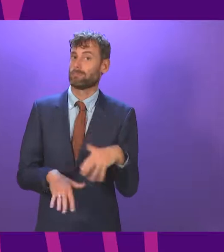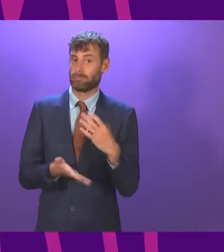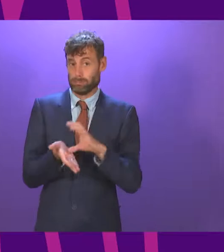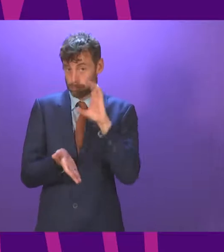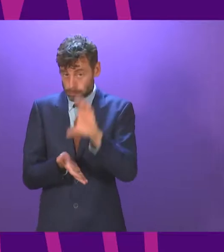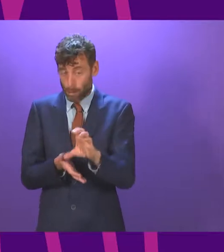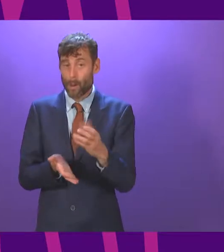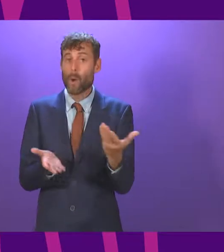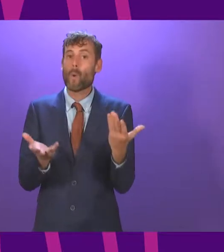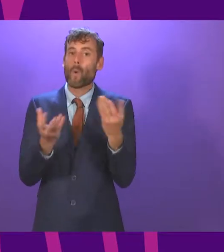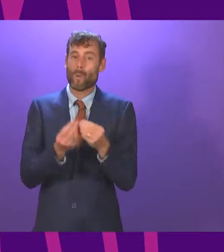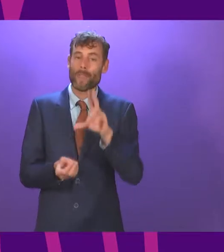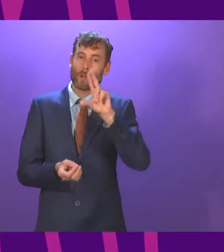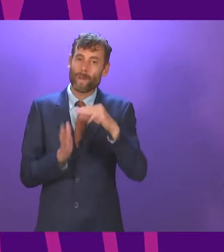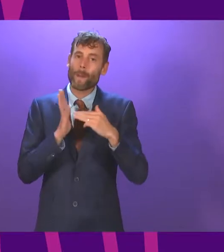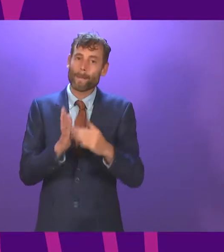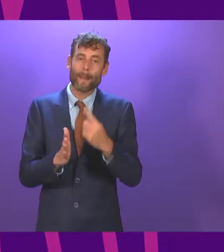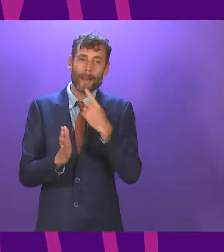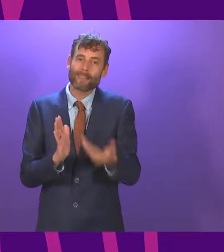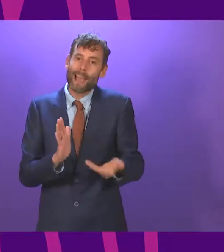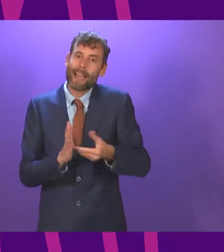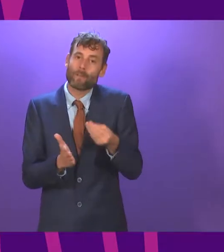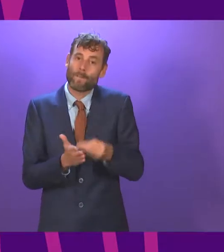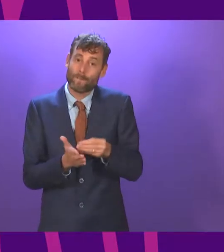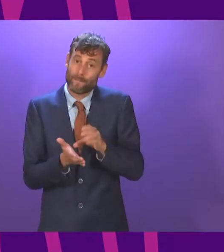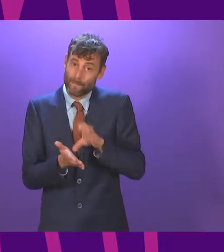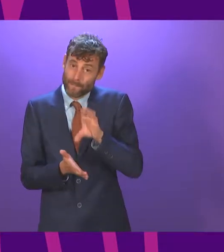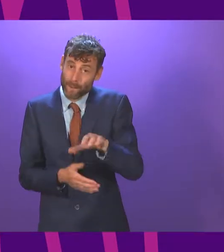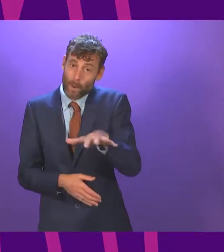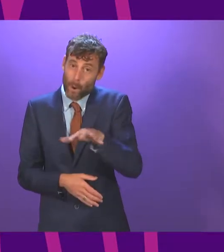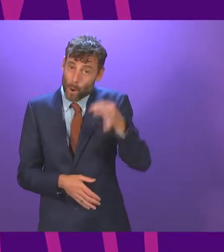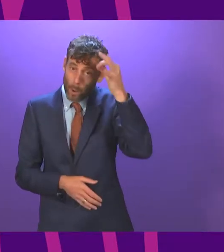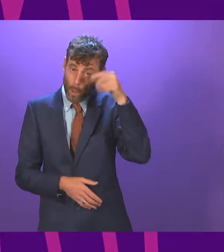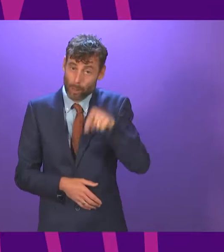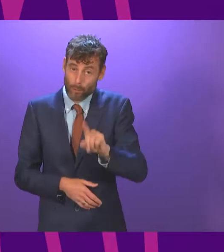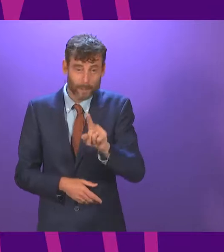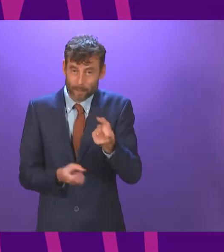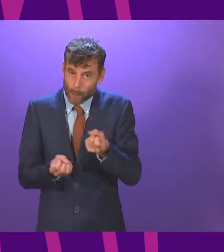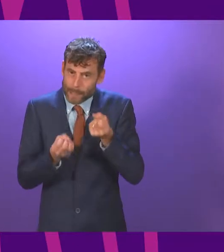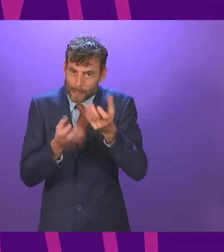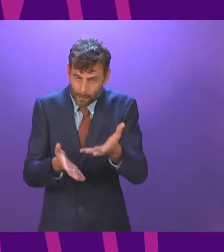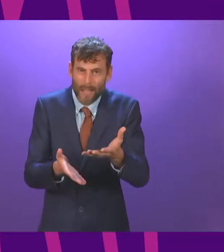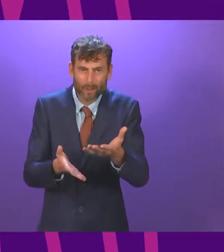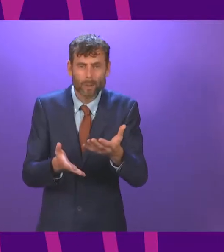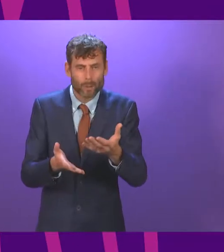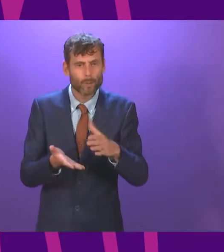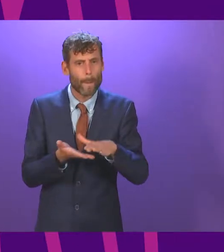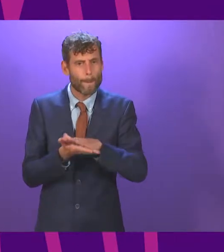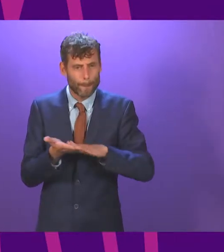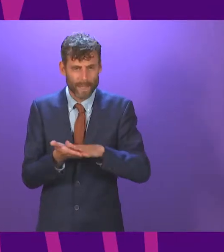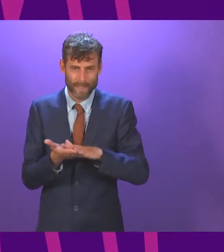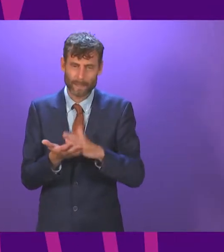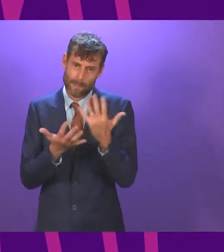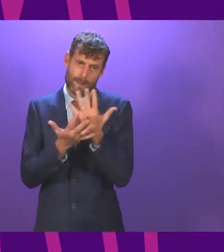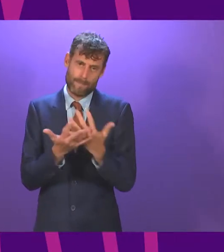by almost £12 million of additional funding to local authorities which will go a significant way to remove an often